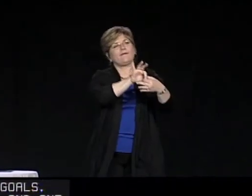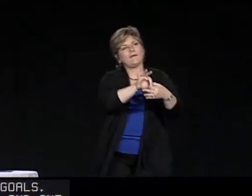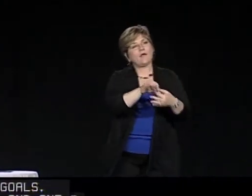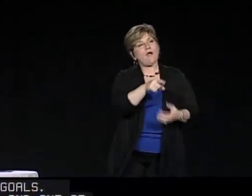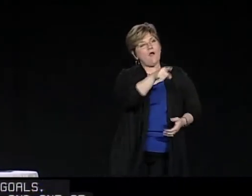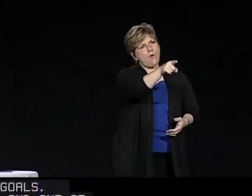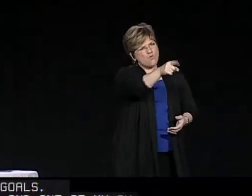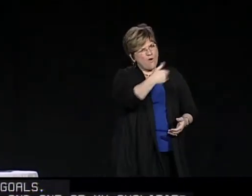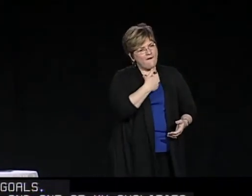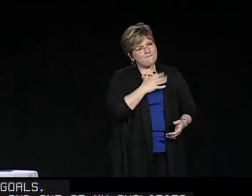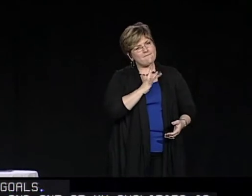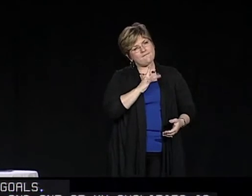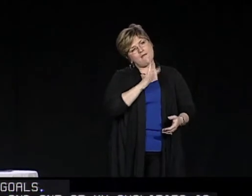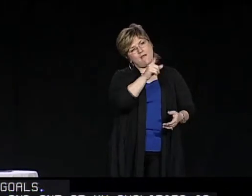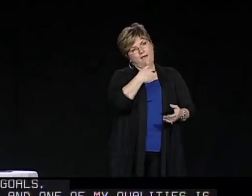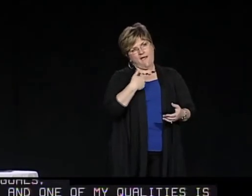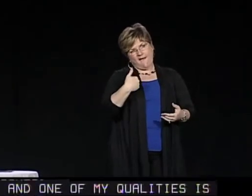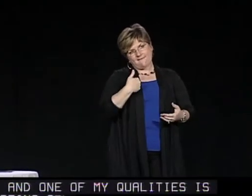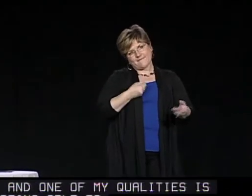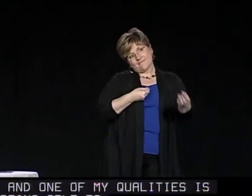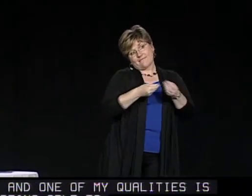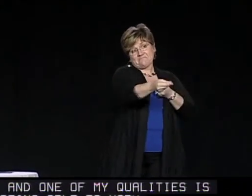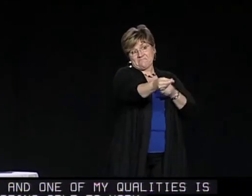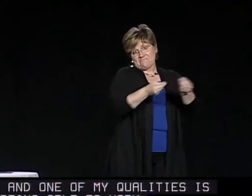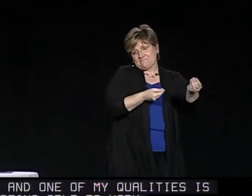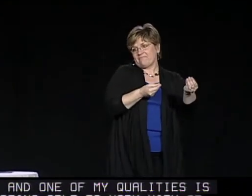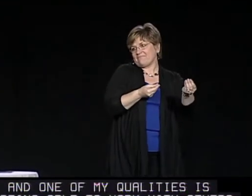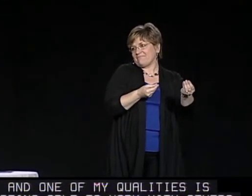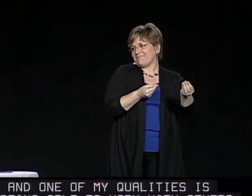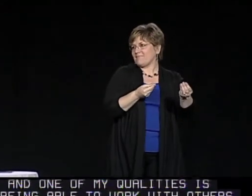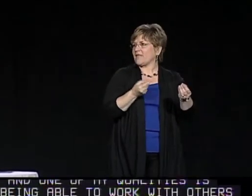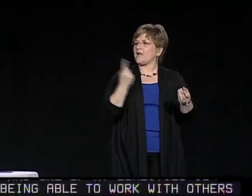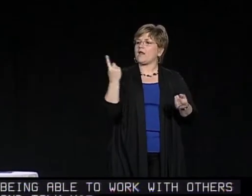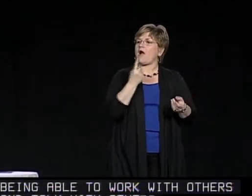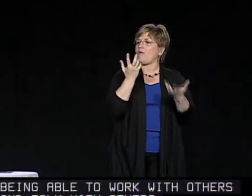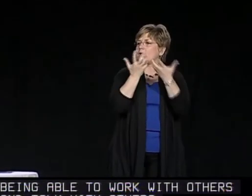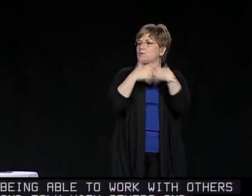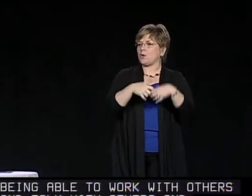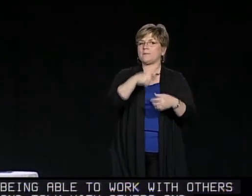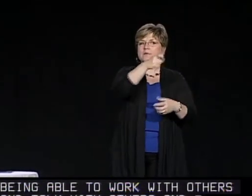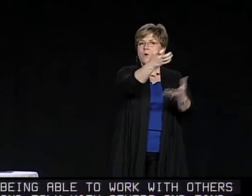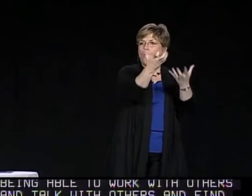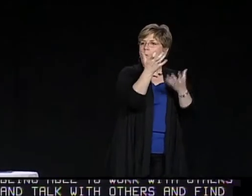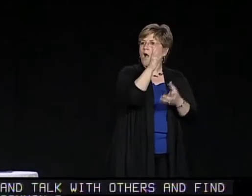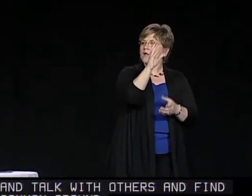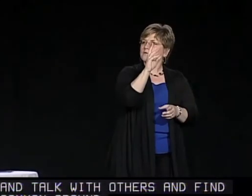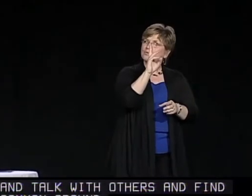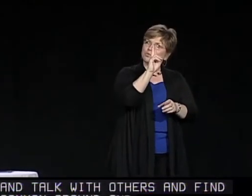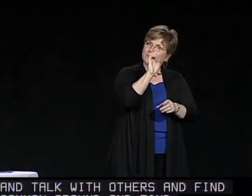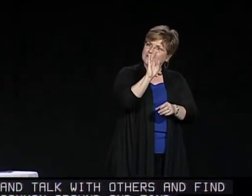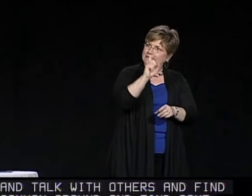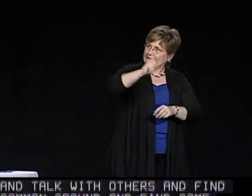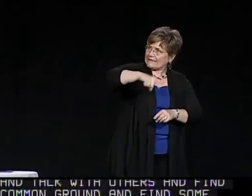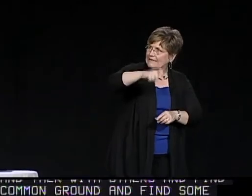to work with others and talk with others and find common ground. And find some give and take so that we can benefit each other.